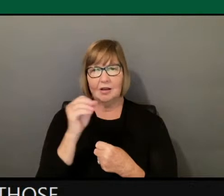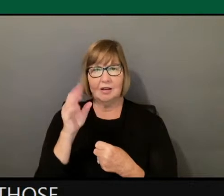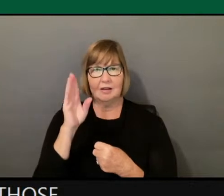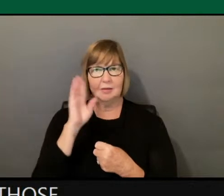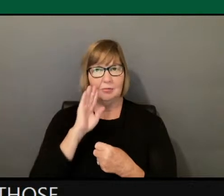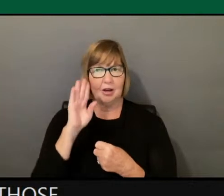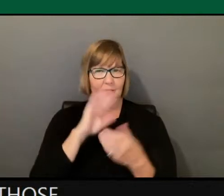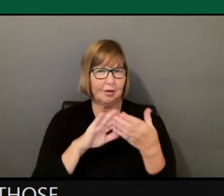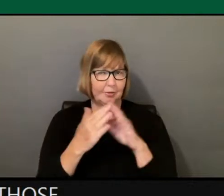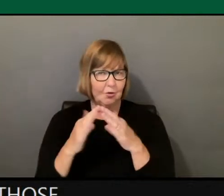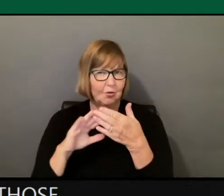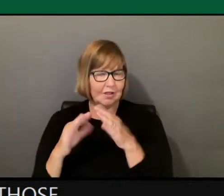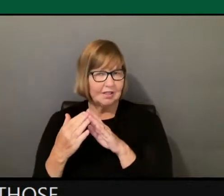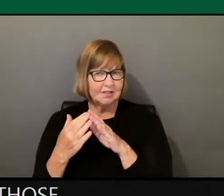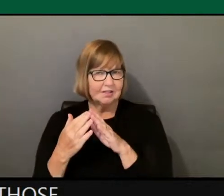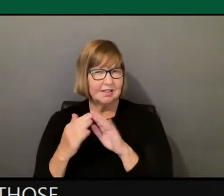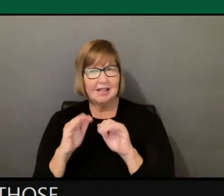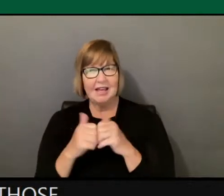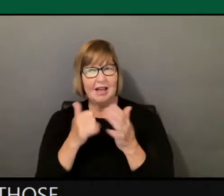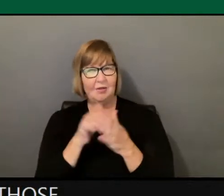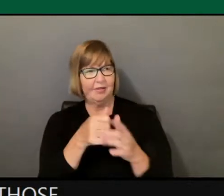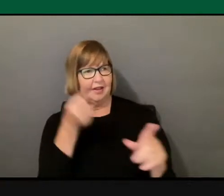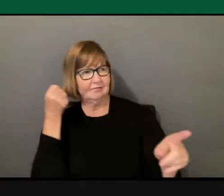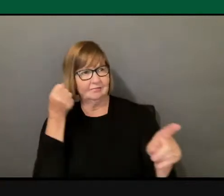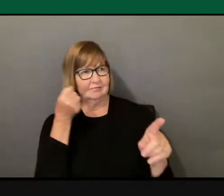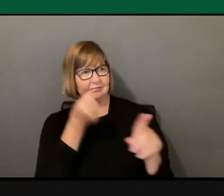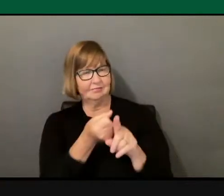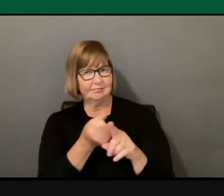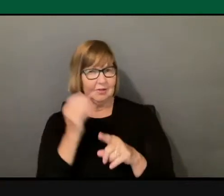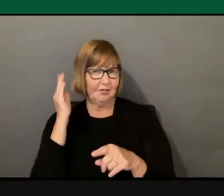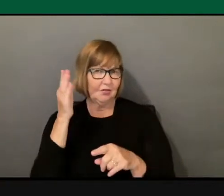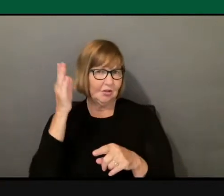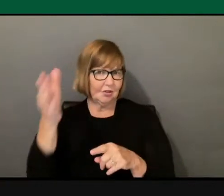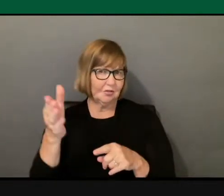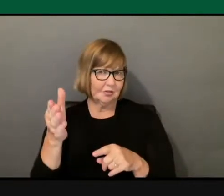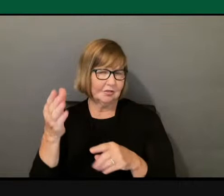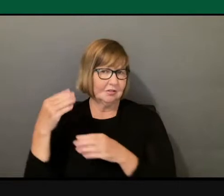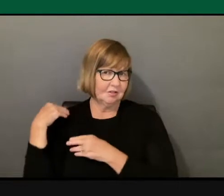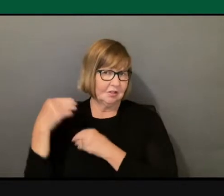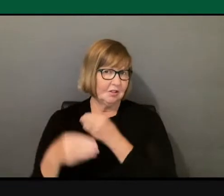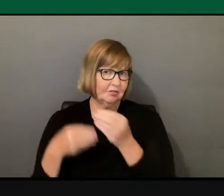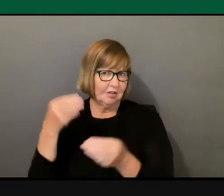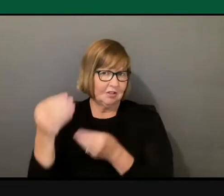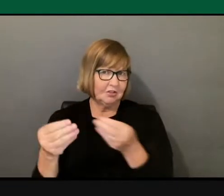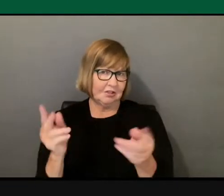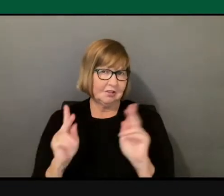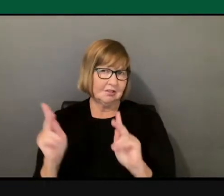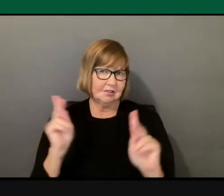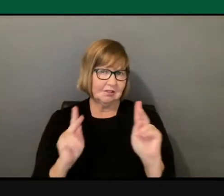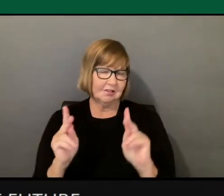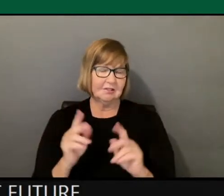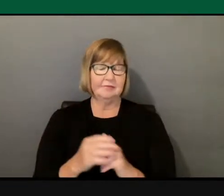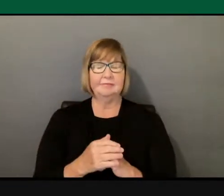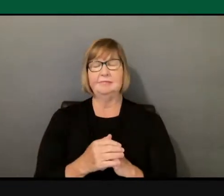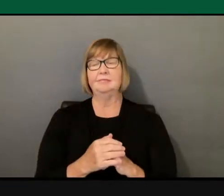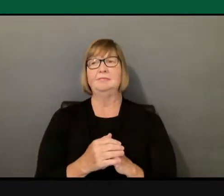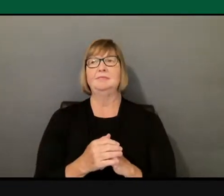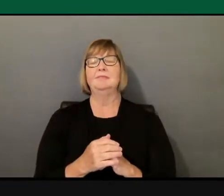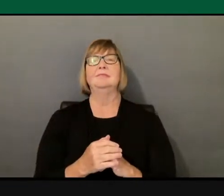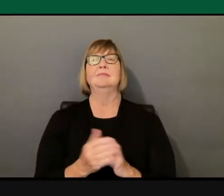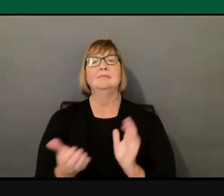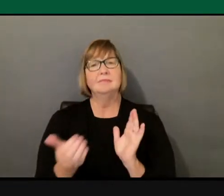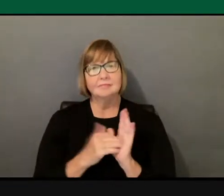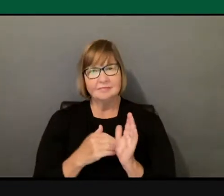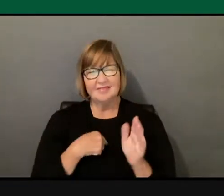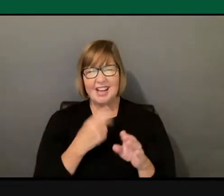is that going to impact future generations, right? And so, one of the things that I do, right, again, I use art